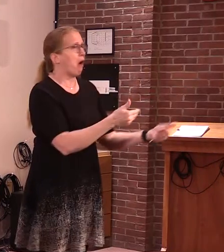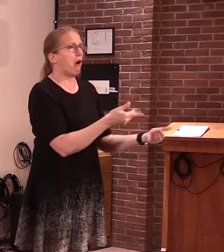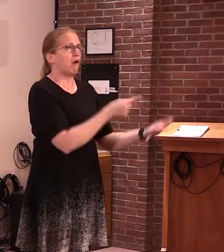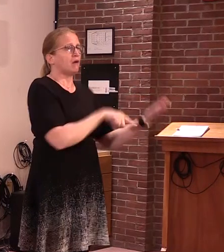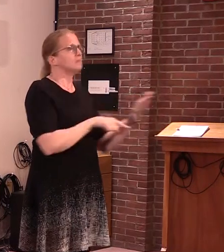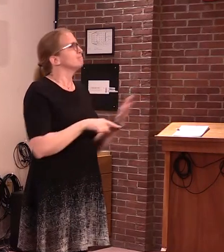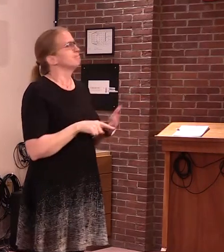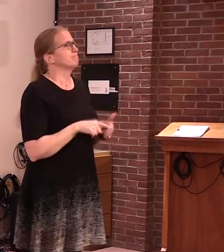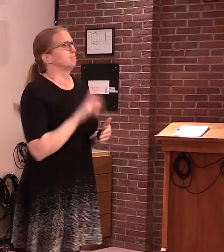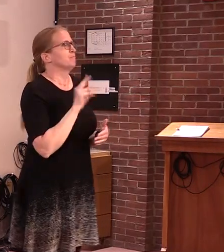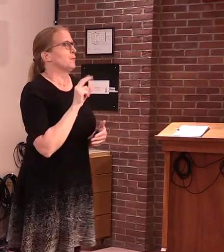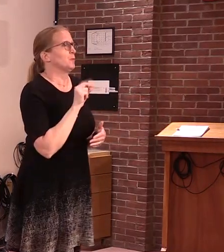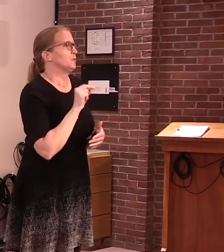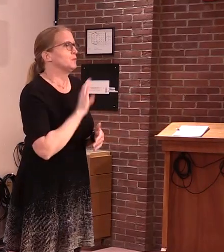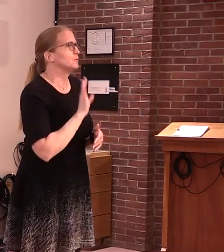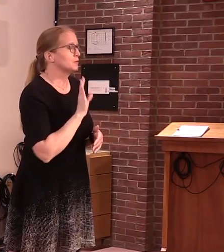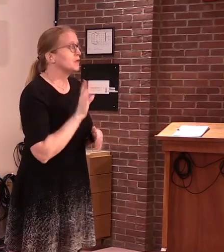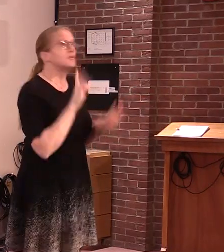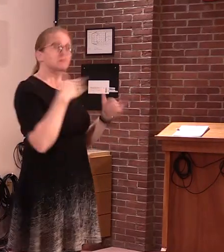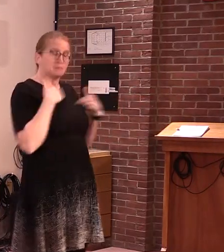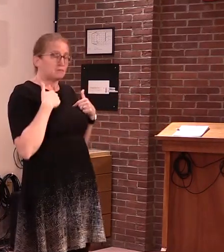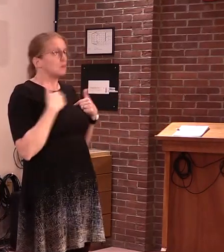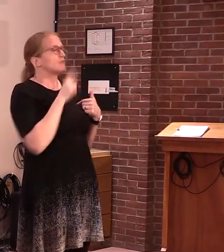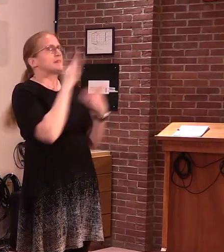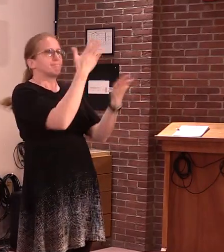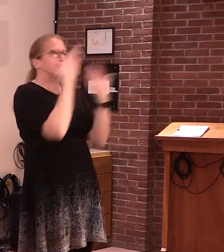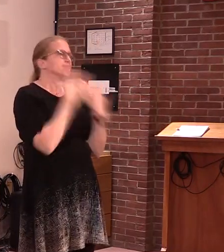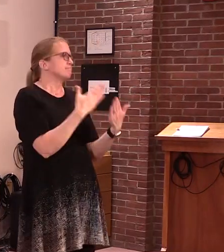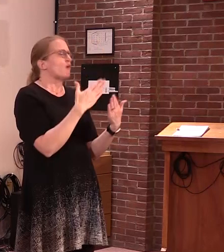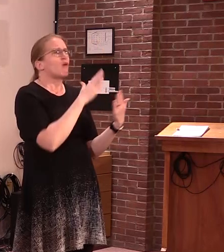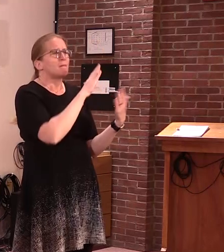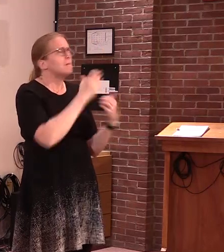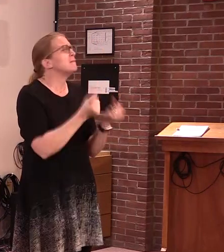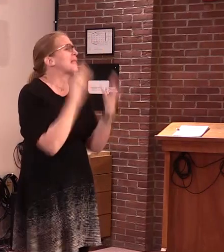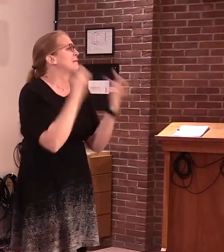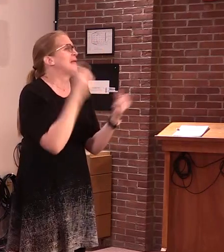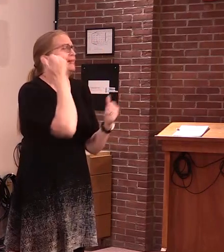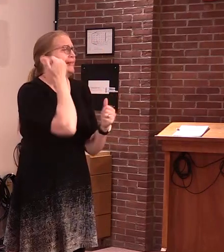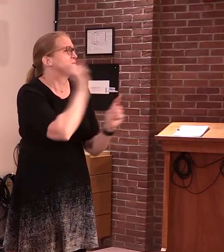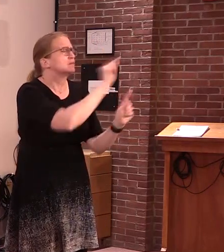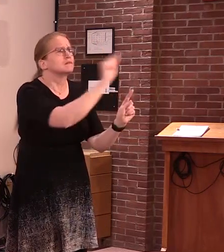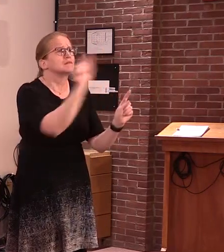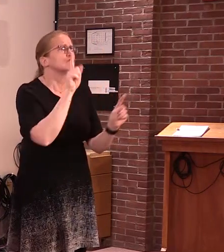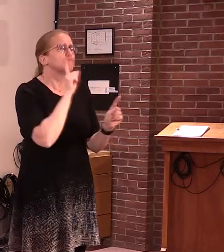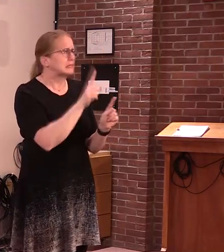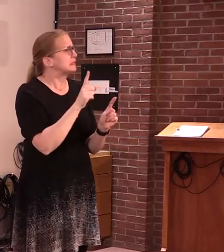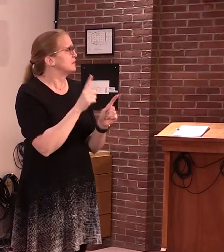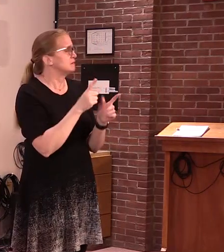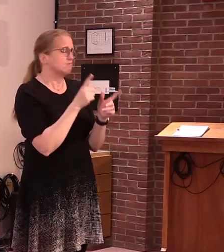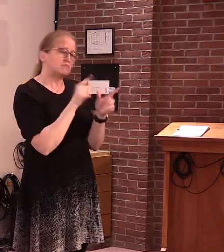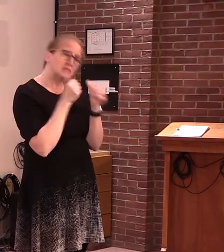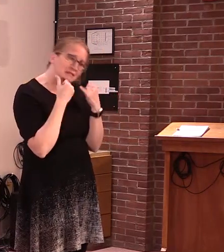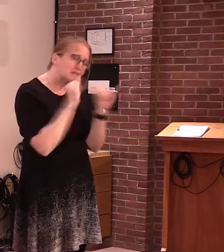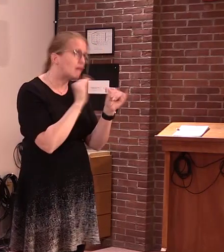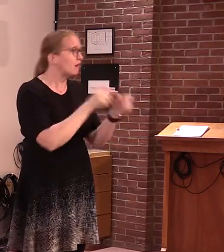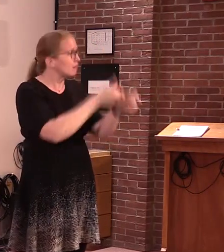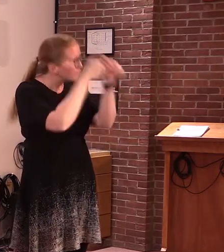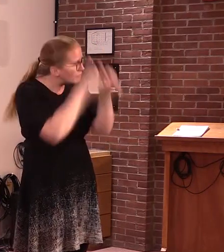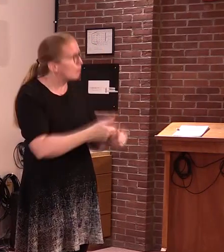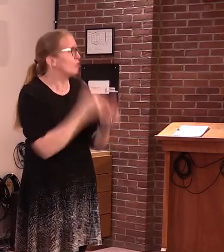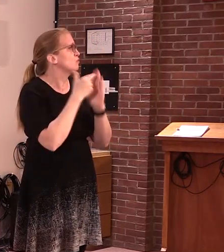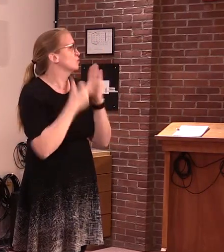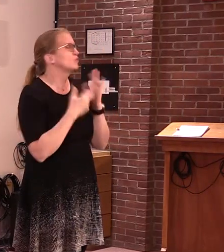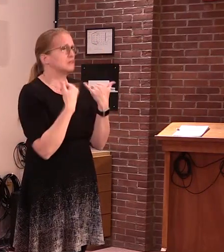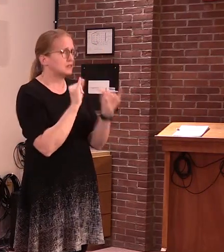countless dental professionals who continue to observe the important limitations now in place. So here is what is